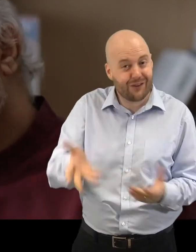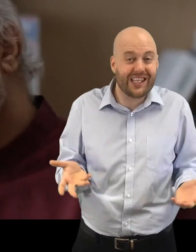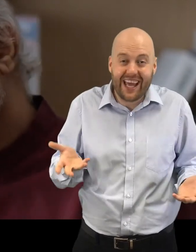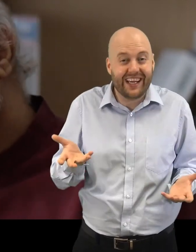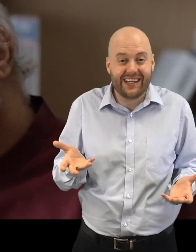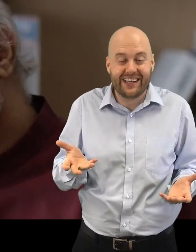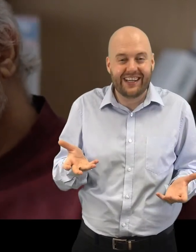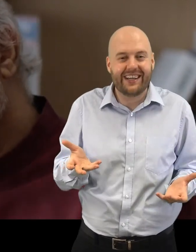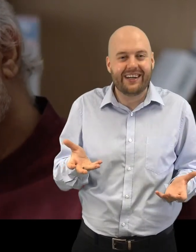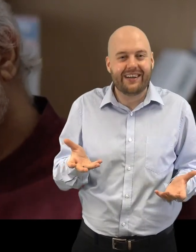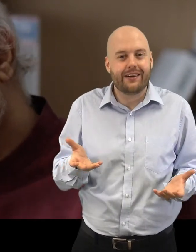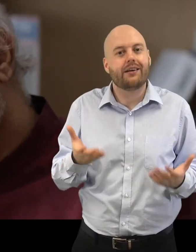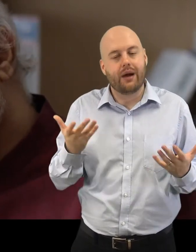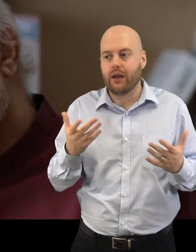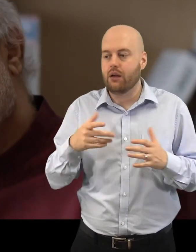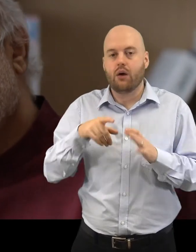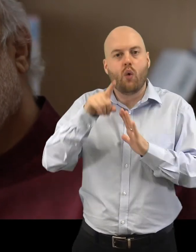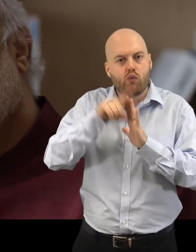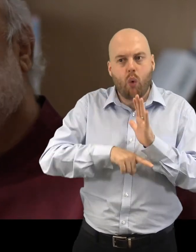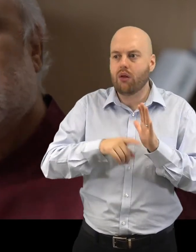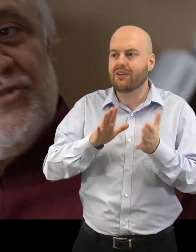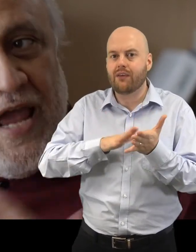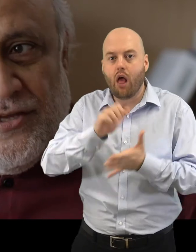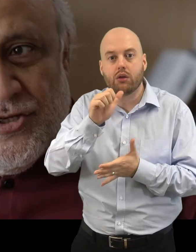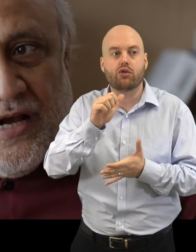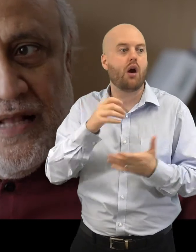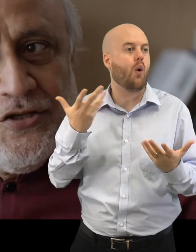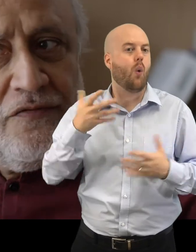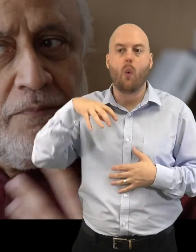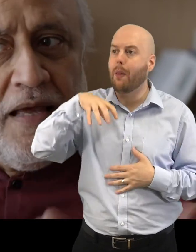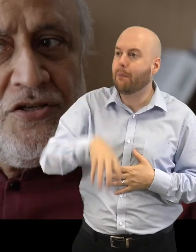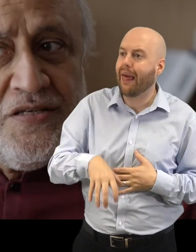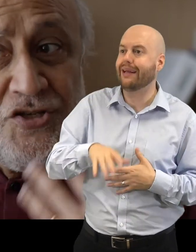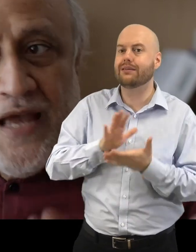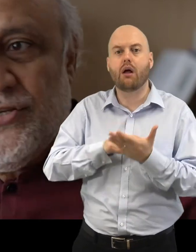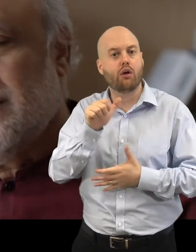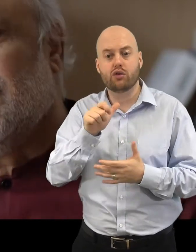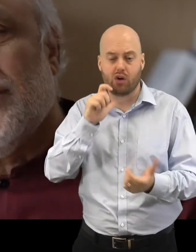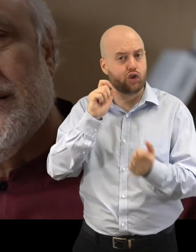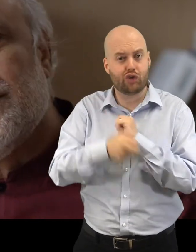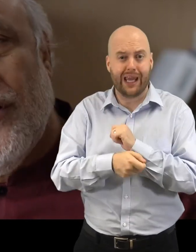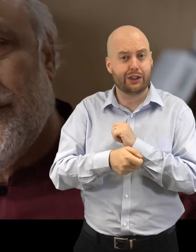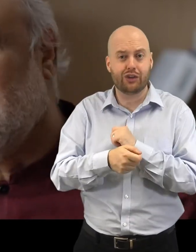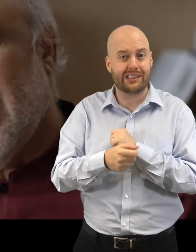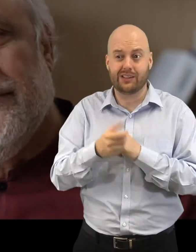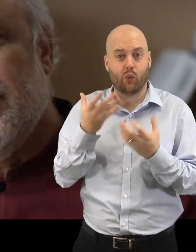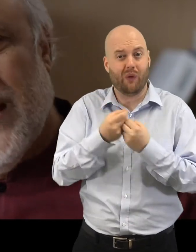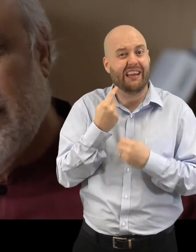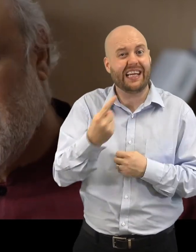because they're implicit rules and these change. The culture of a place changes and transforms with every generation.